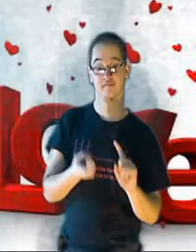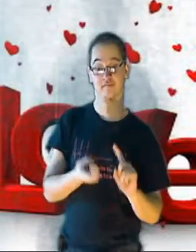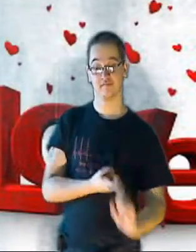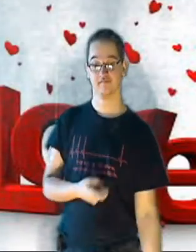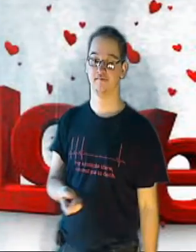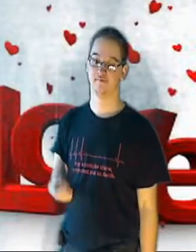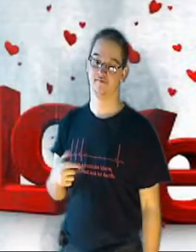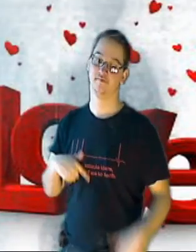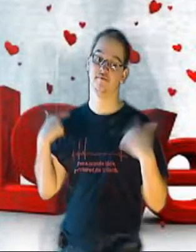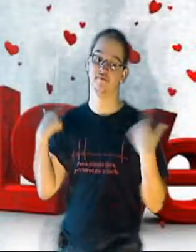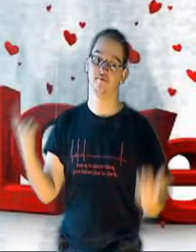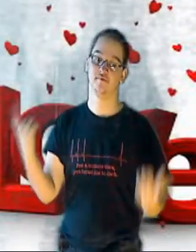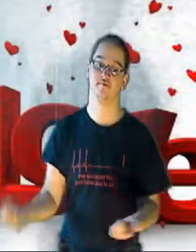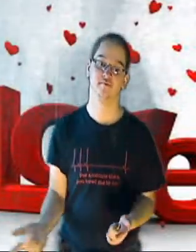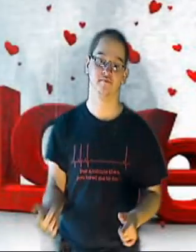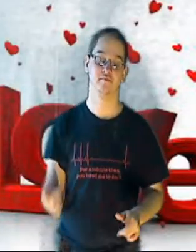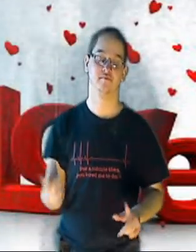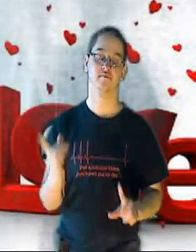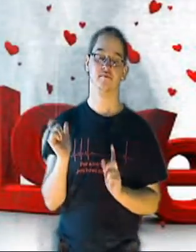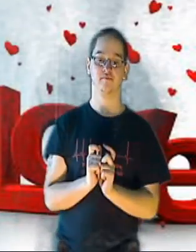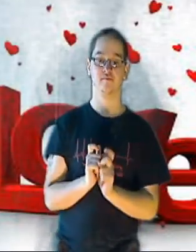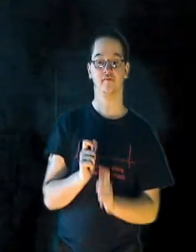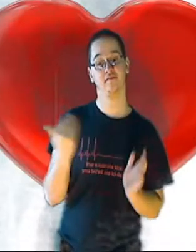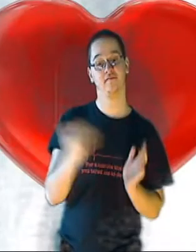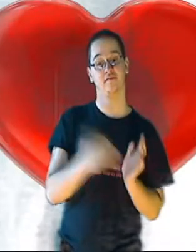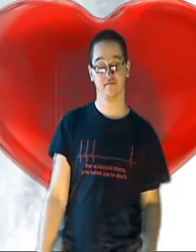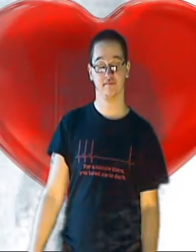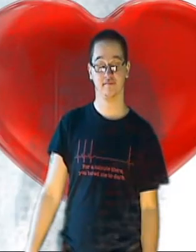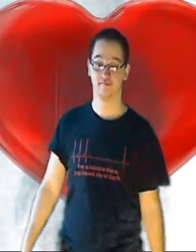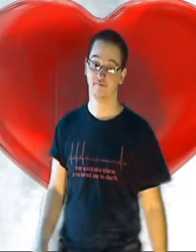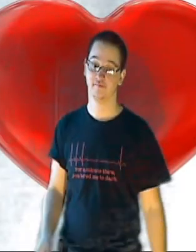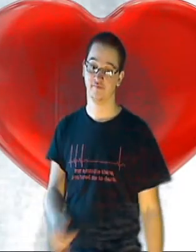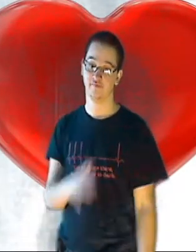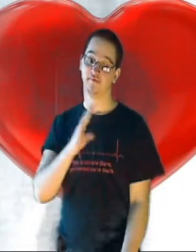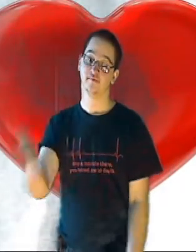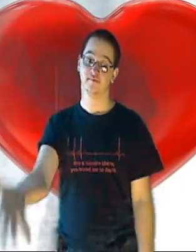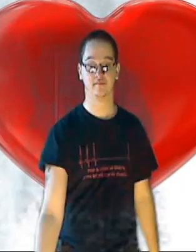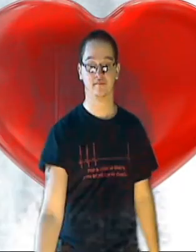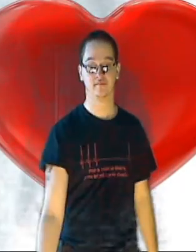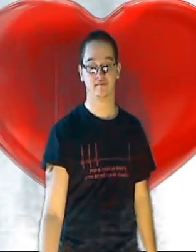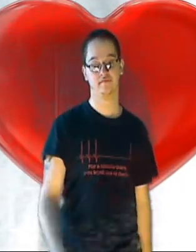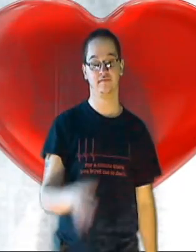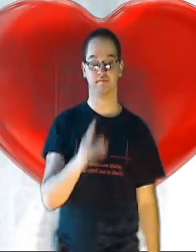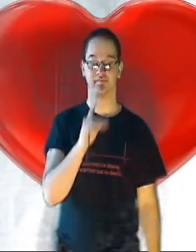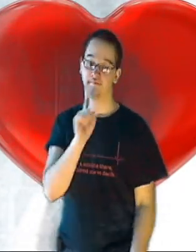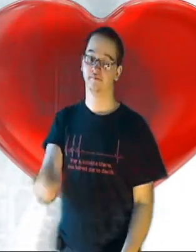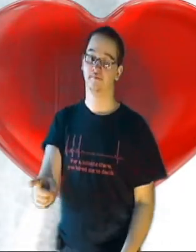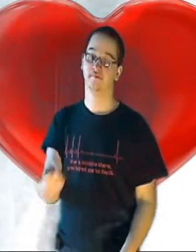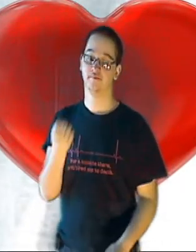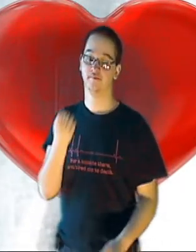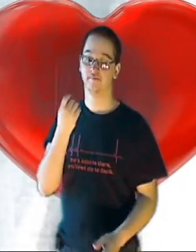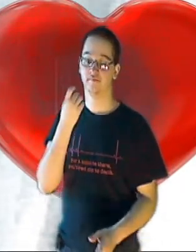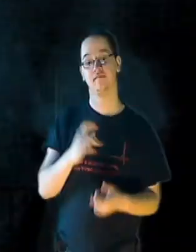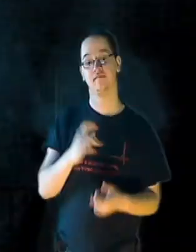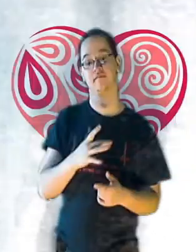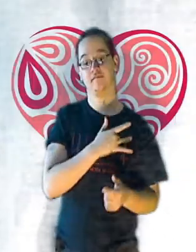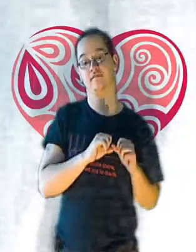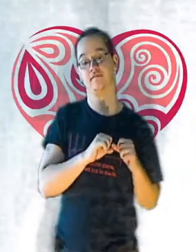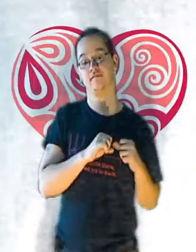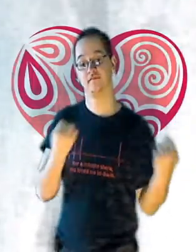Better love, better love, and then we're falling again That's just fine If you're gonna be somebody's heartbreak